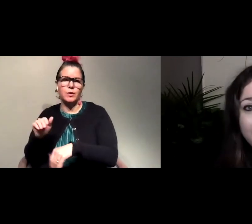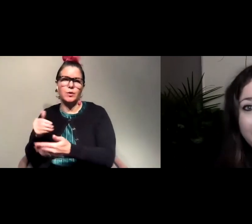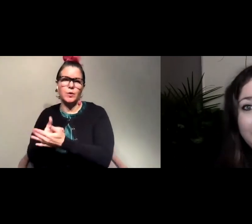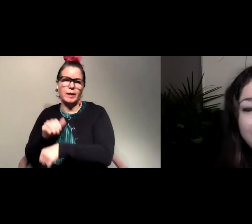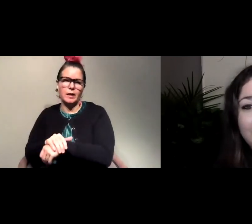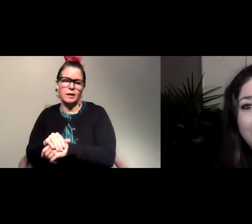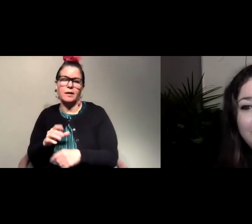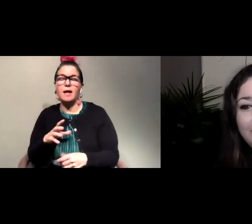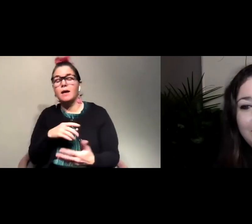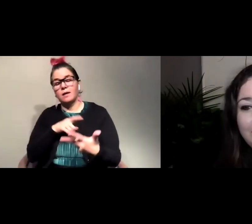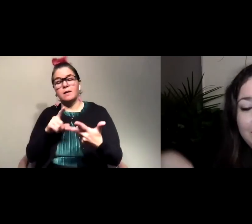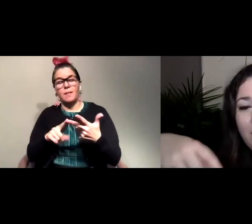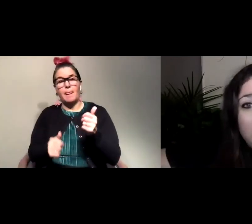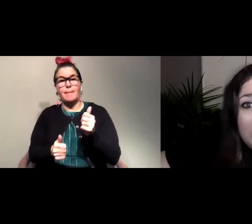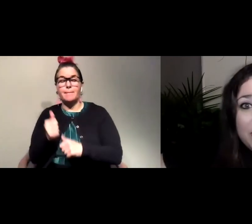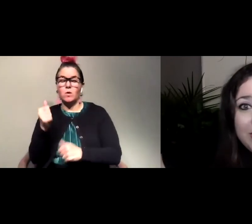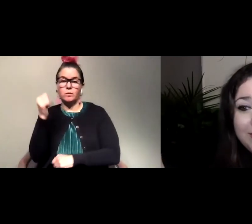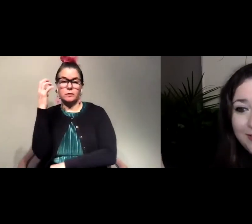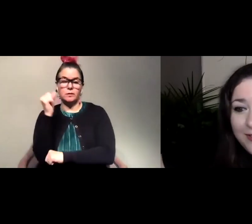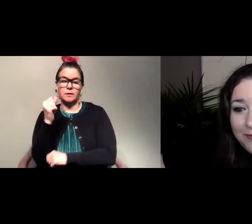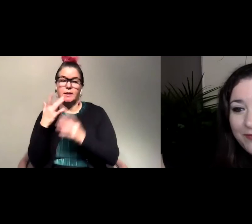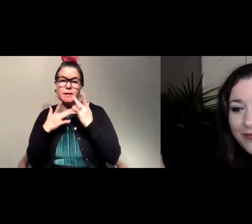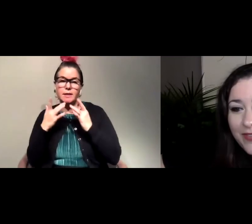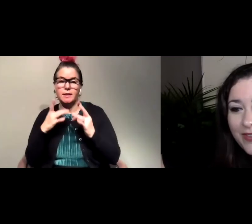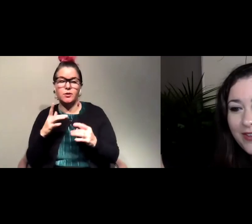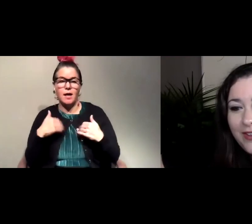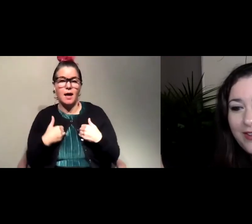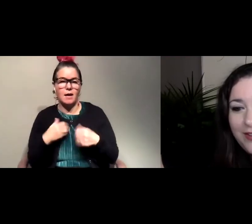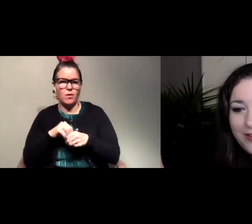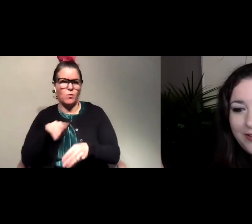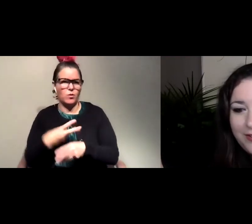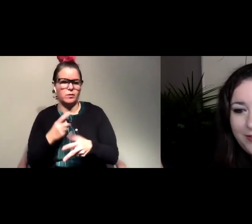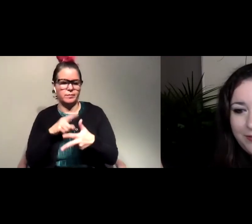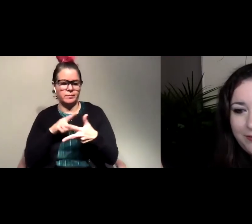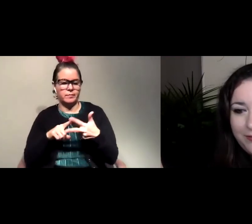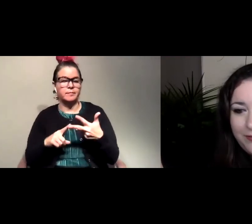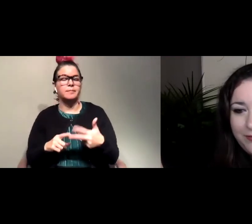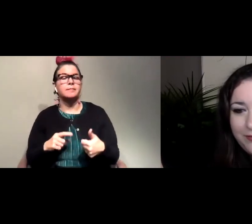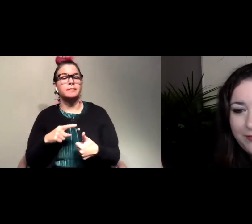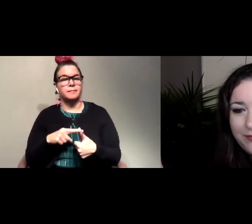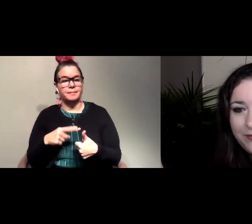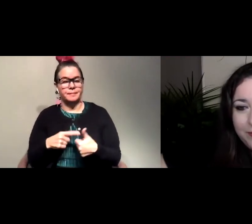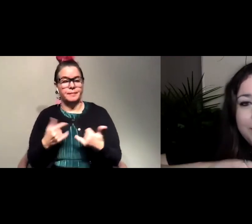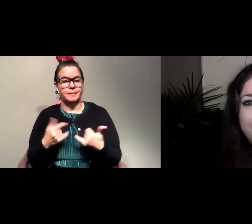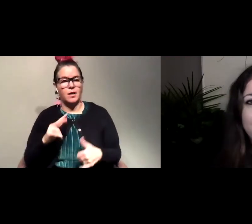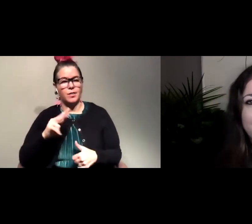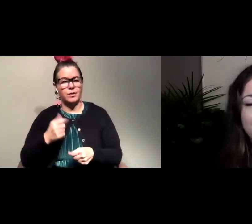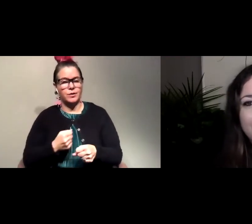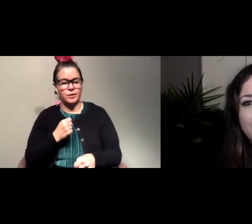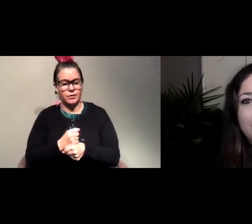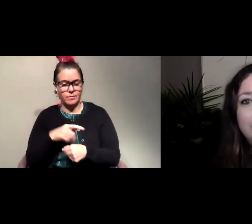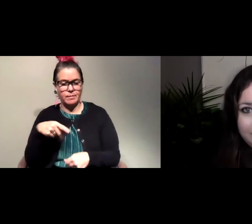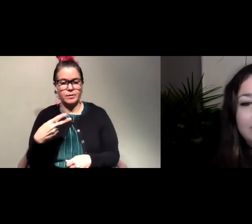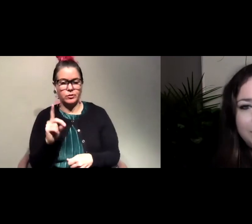world? Ooh, those are some great questions. Um, so I'm now in my third year of my